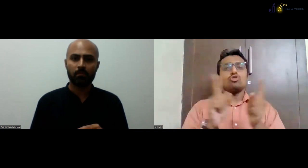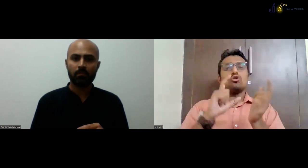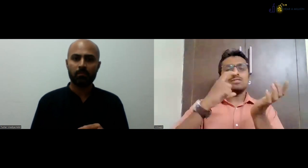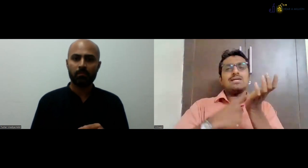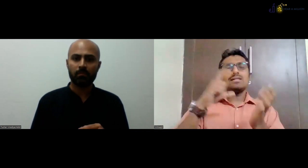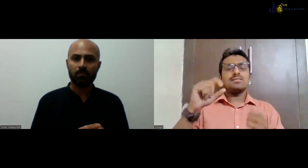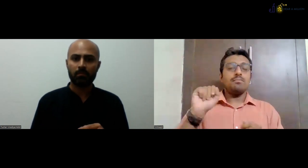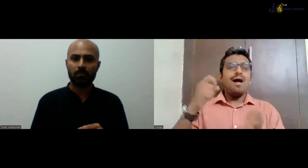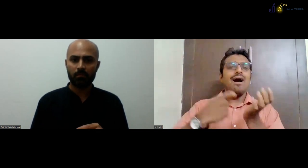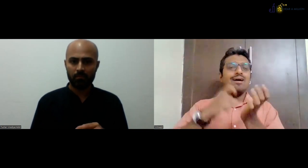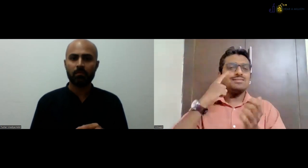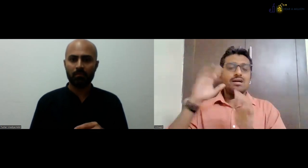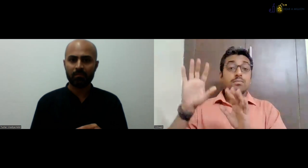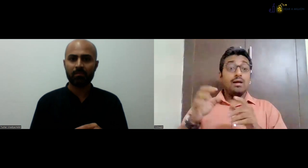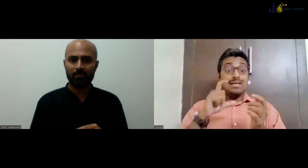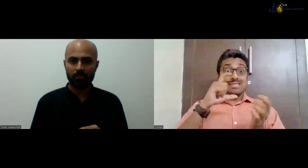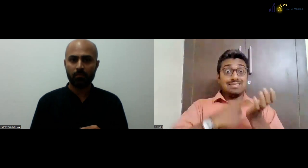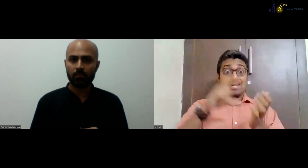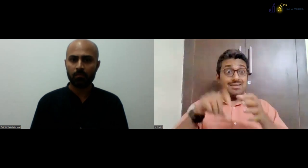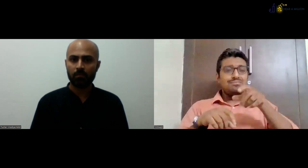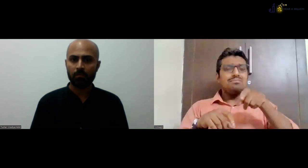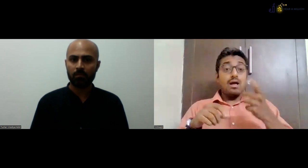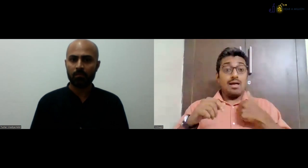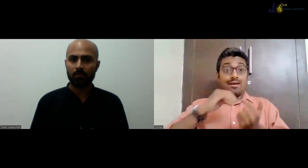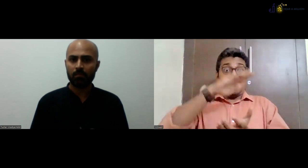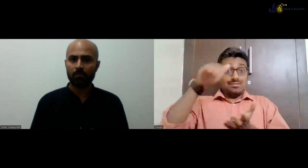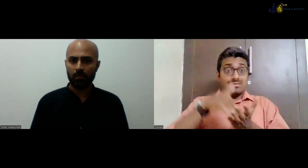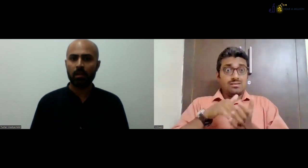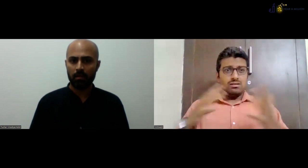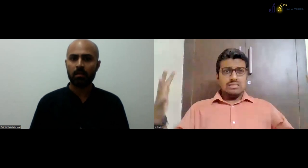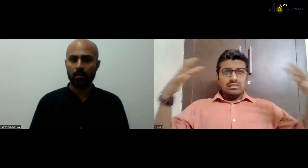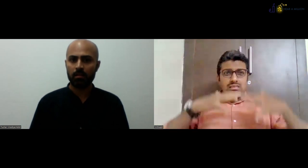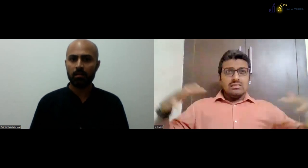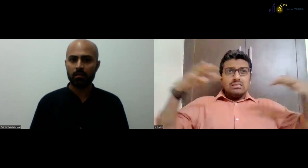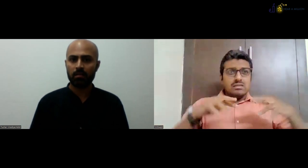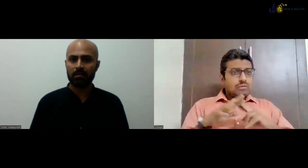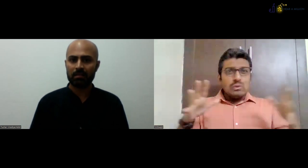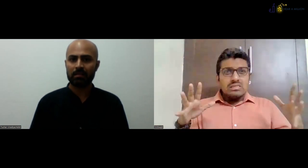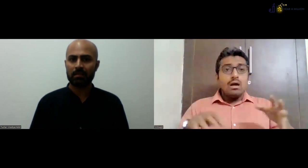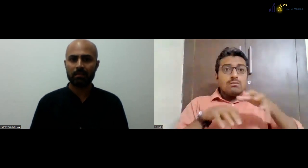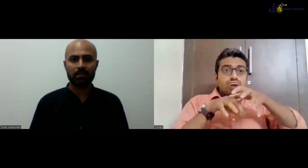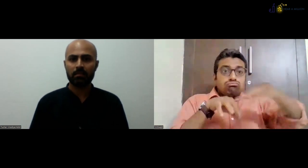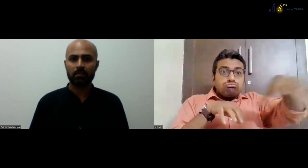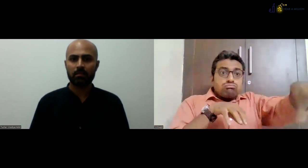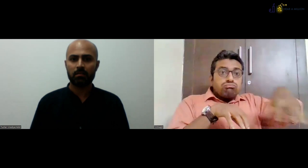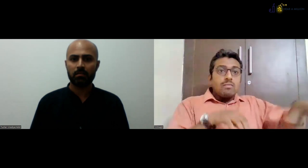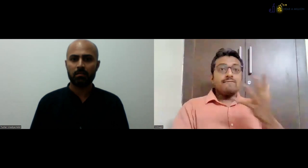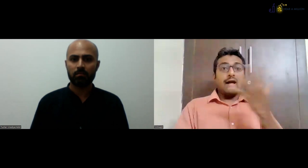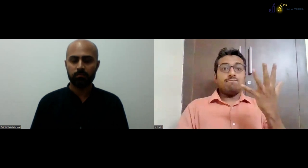center. So short, it says CRC. So CRC, for example, we have a